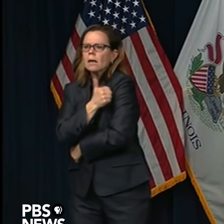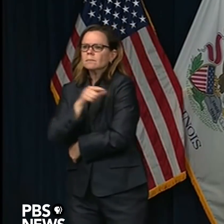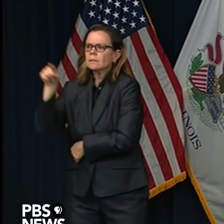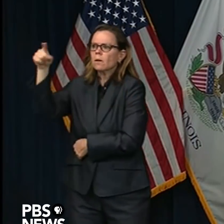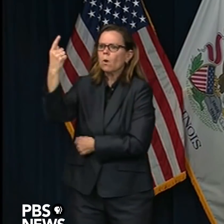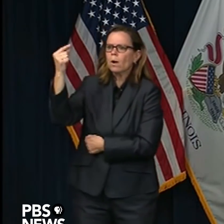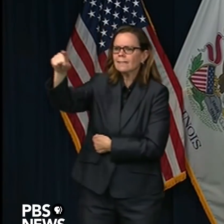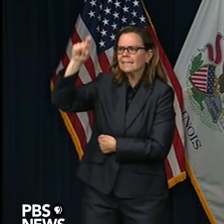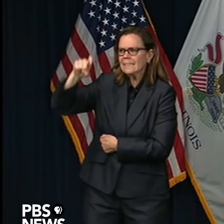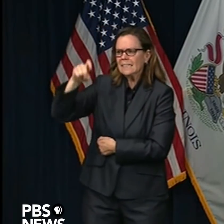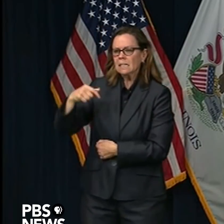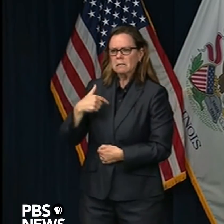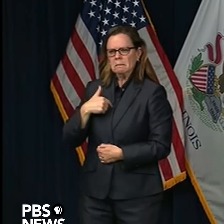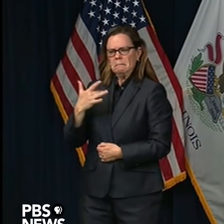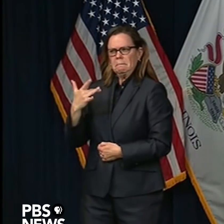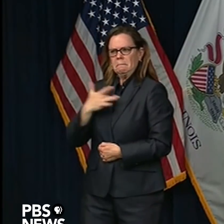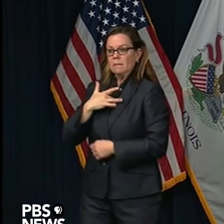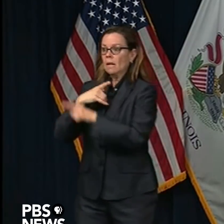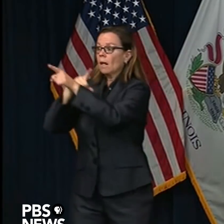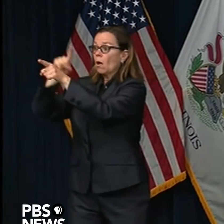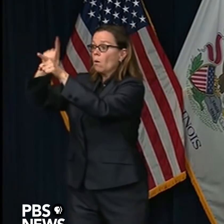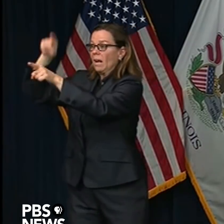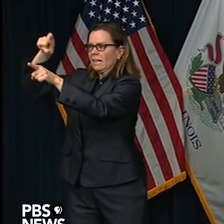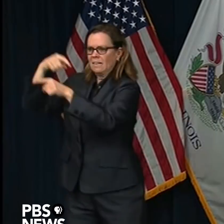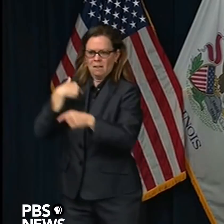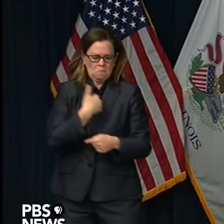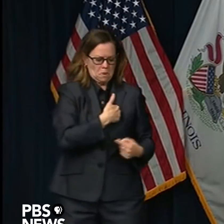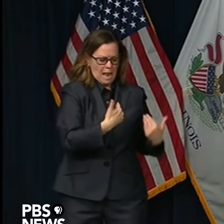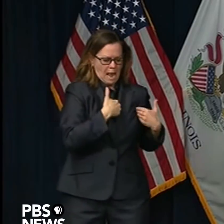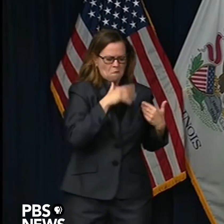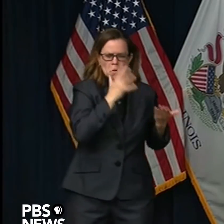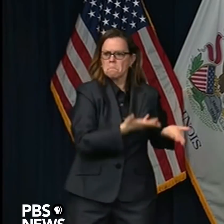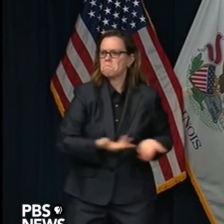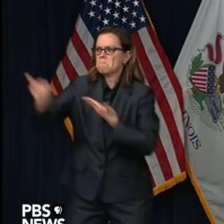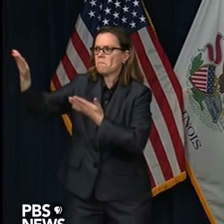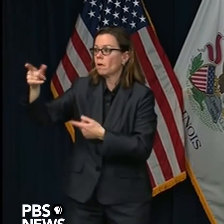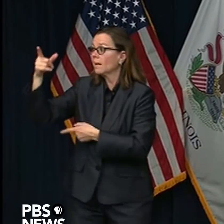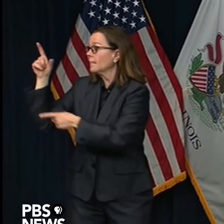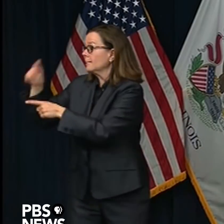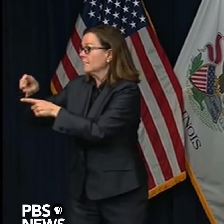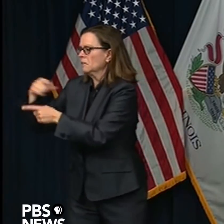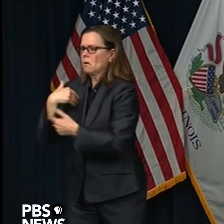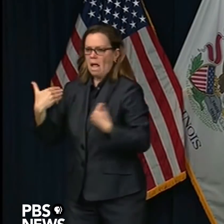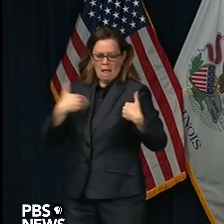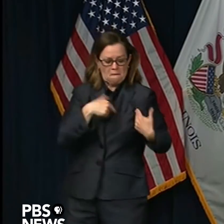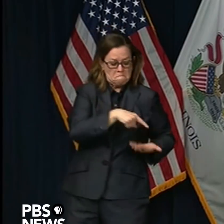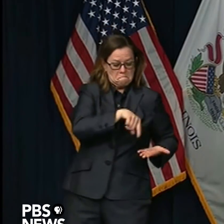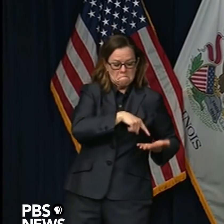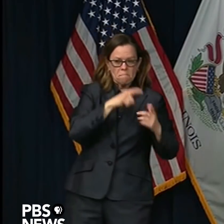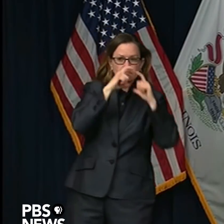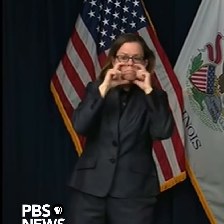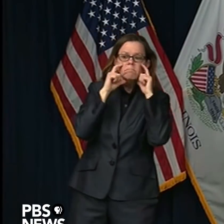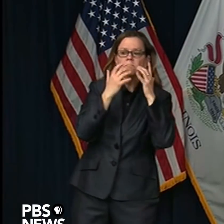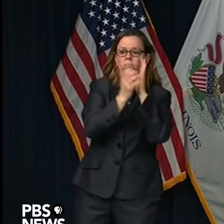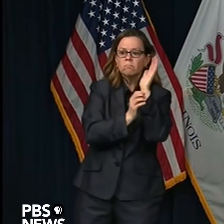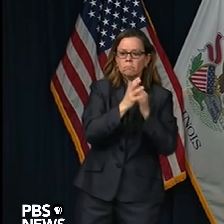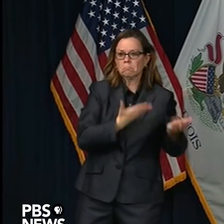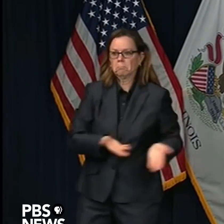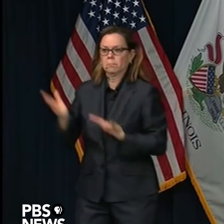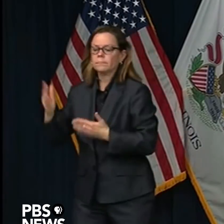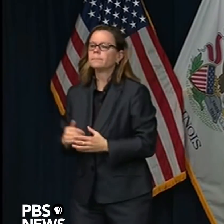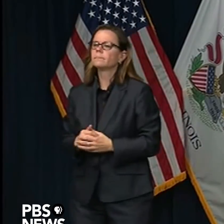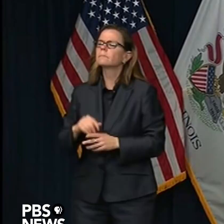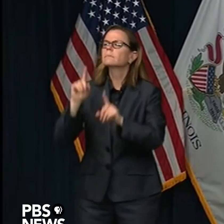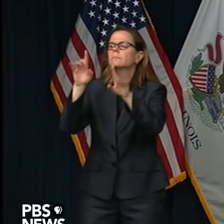you know, that we're going to continue. Remember, every hospital has its own store of PPE, and then